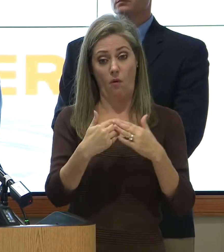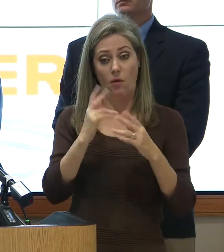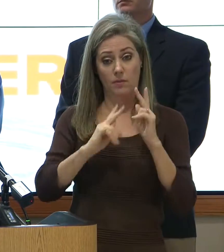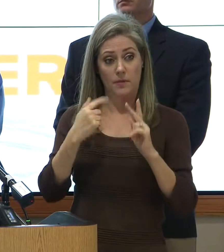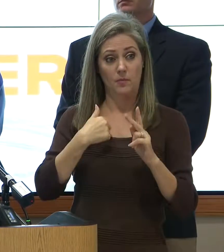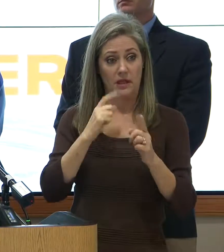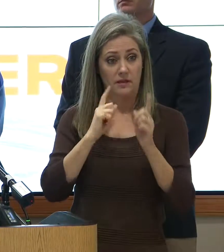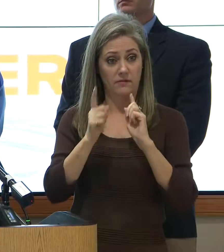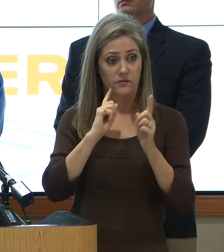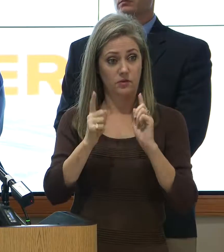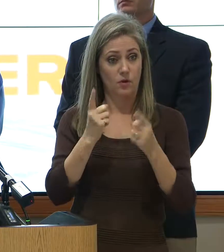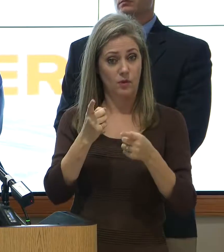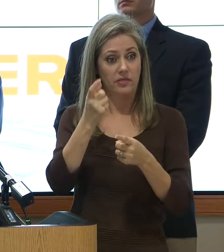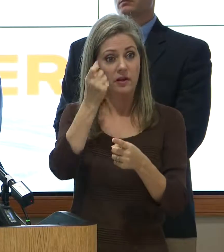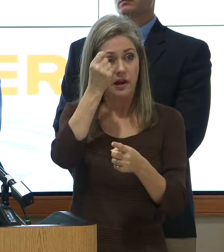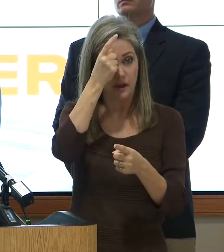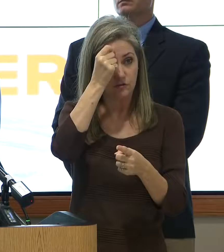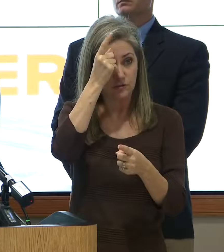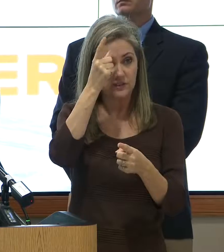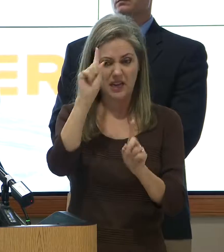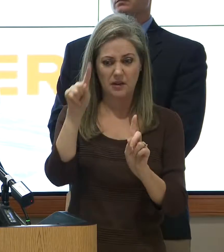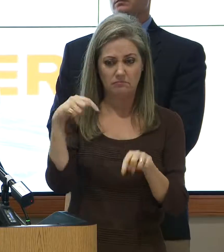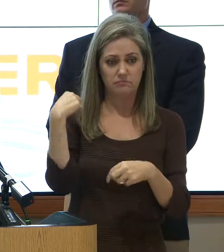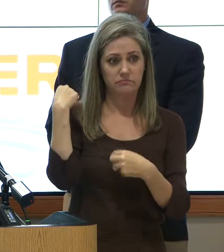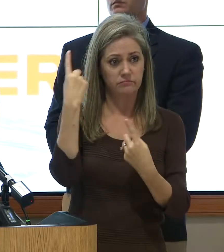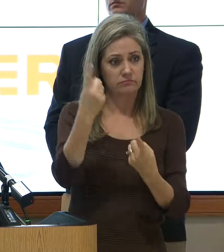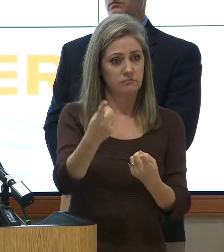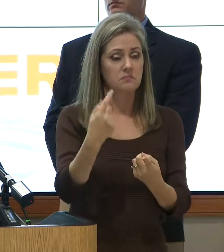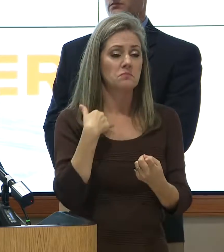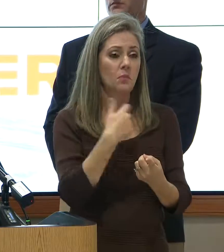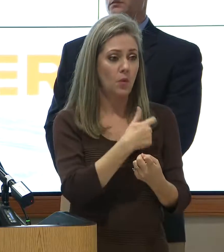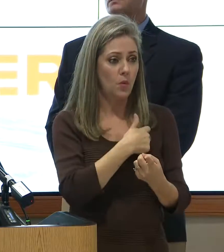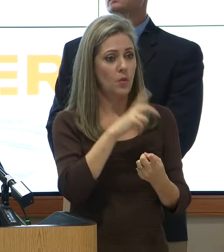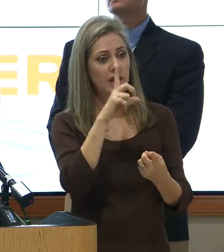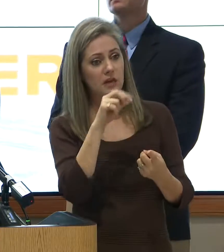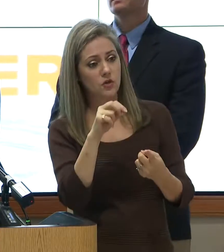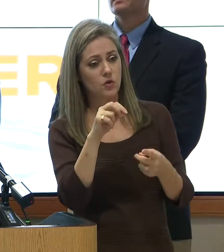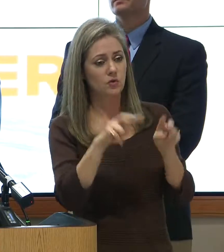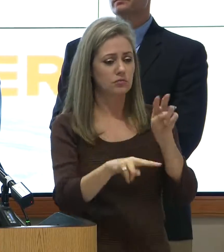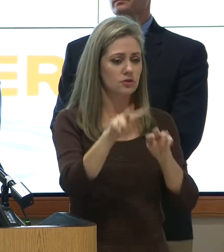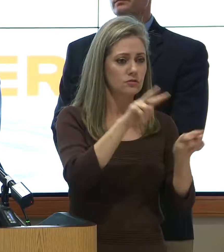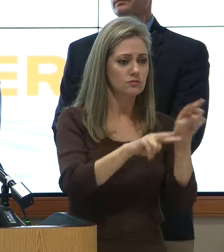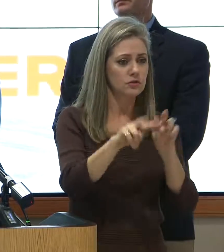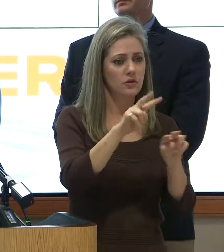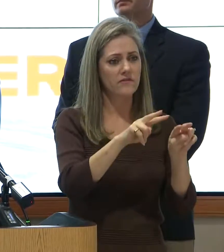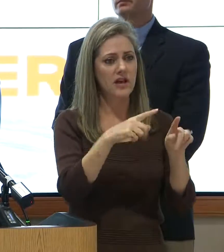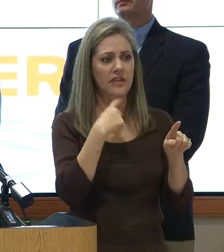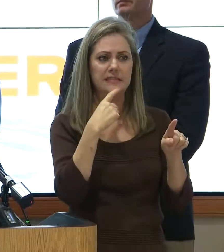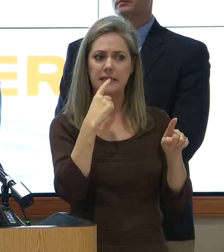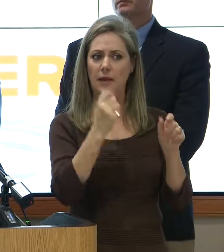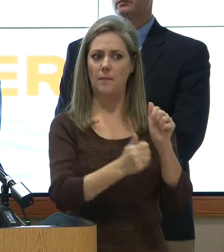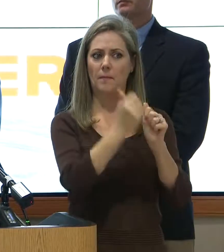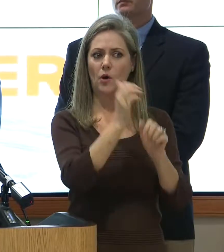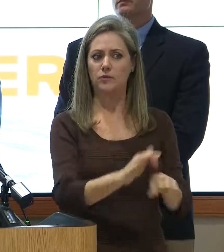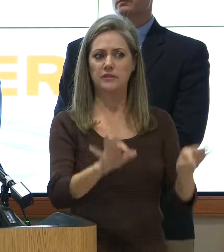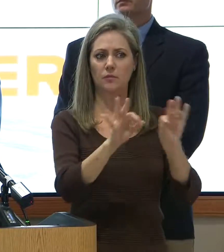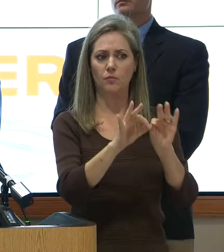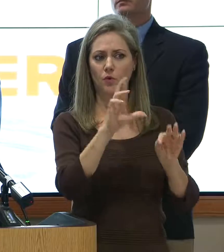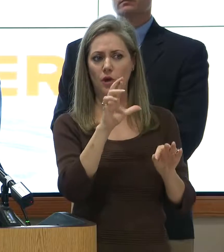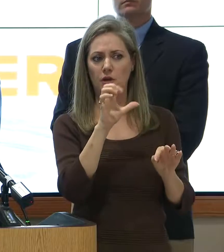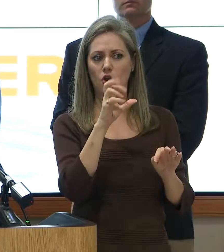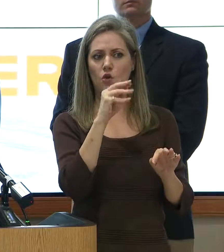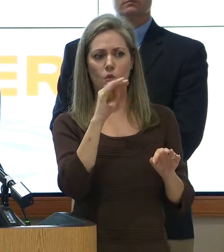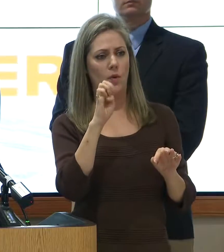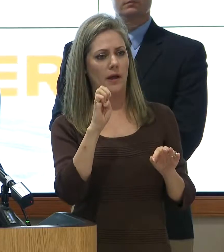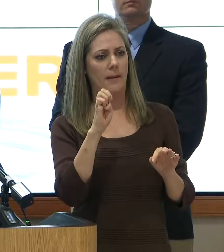understands that over the years we do surveys, and the surveys say crime is the most important thing for our region or